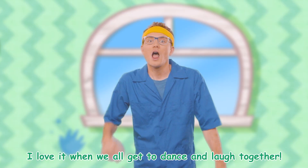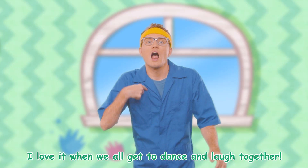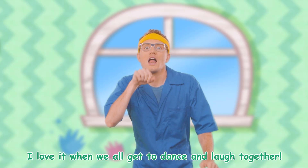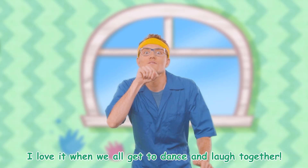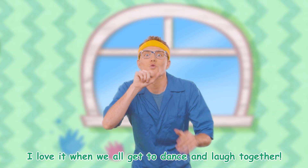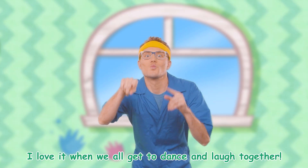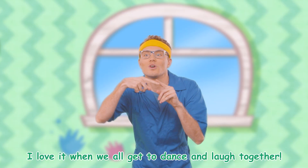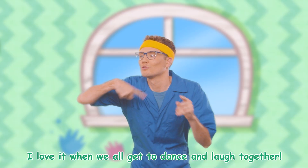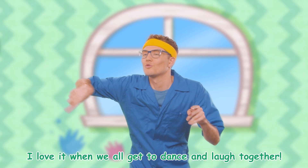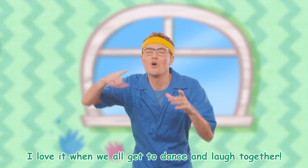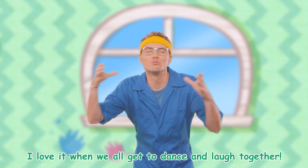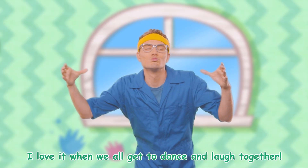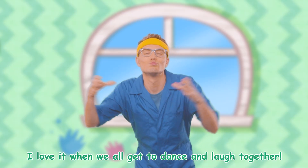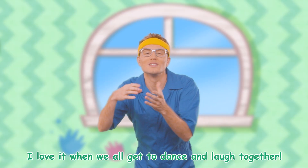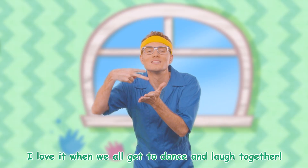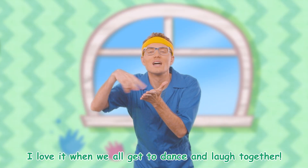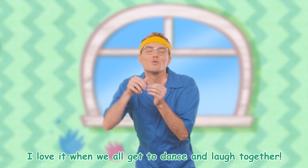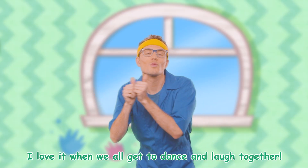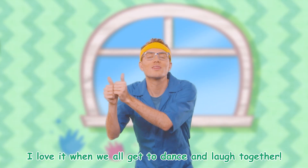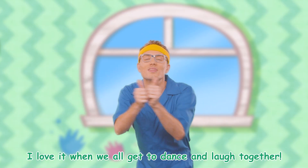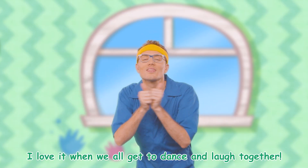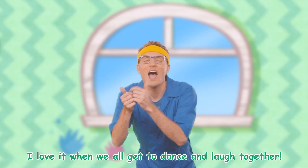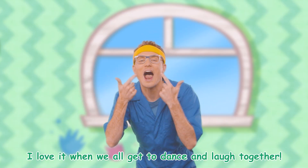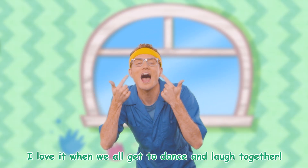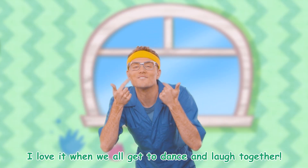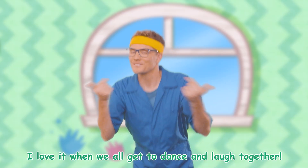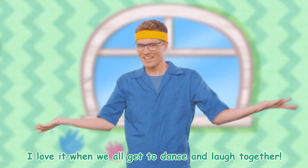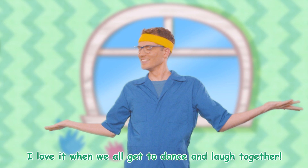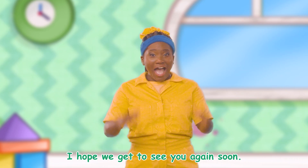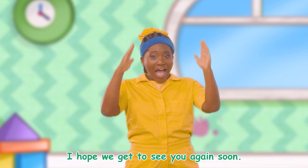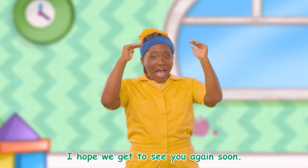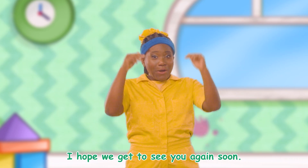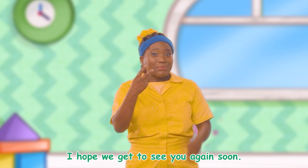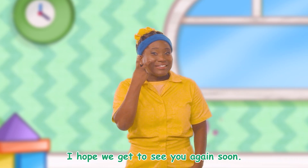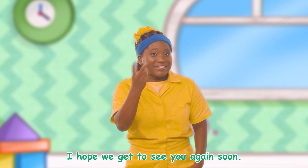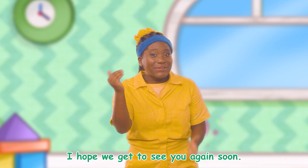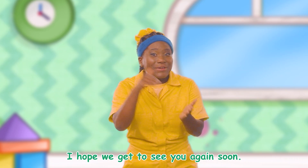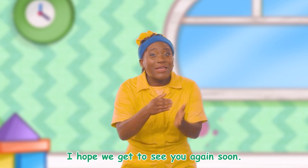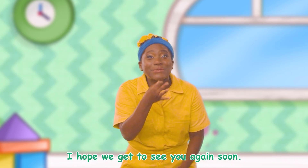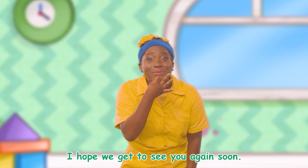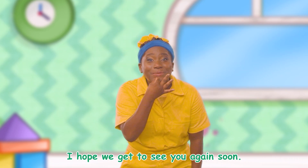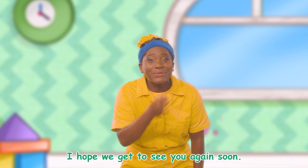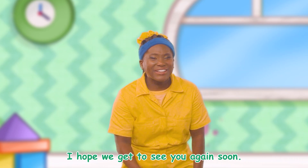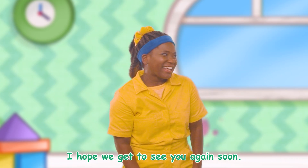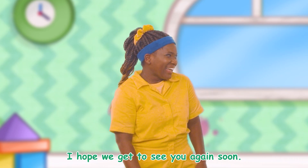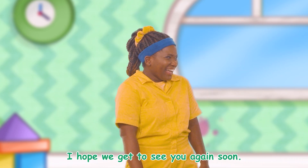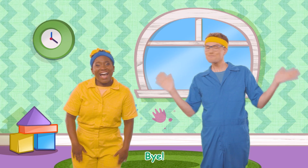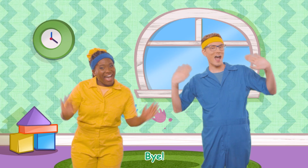I love it when we all get to dance and laugh together! I hope we get to see you again soon! Bye!